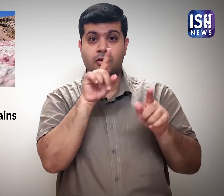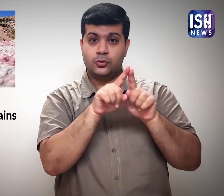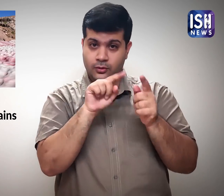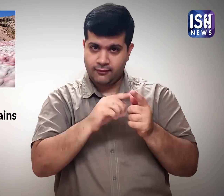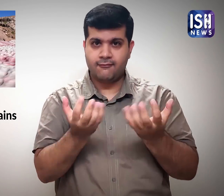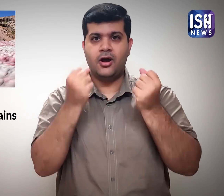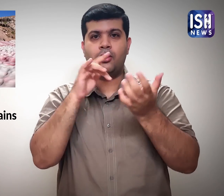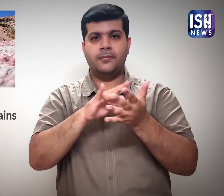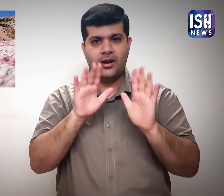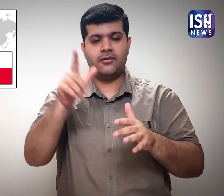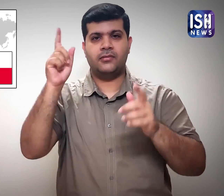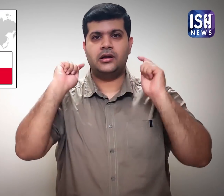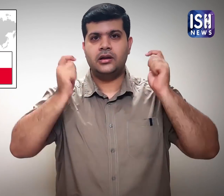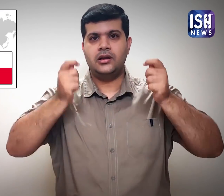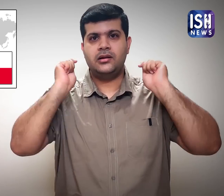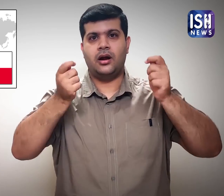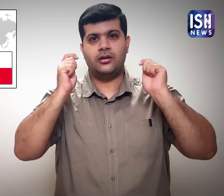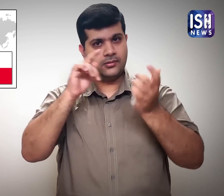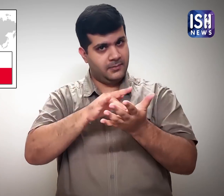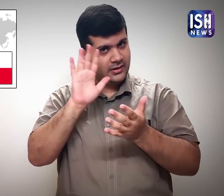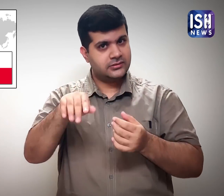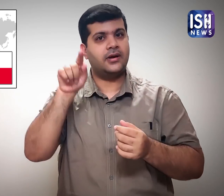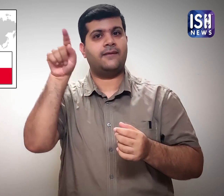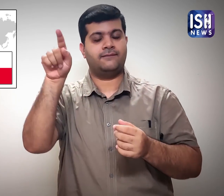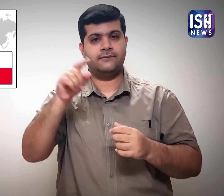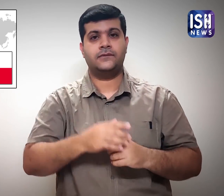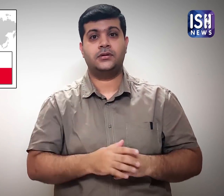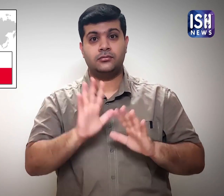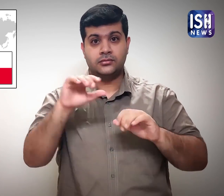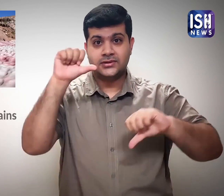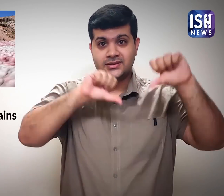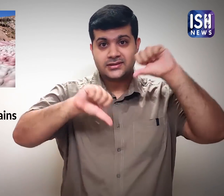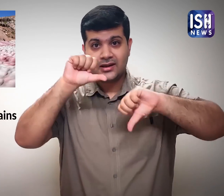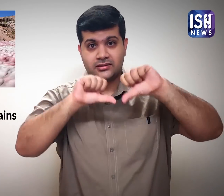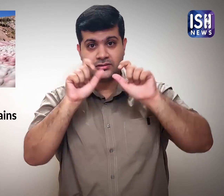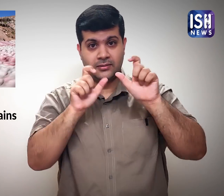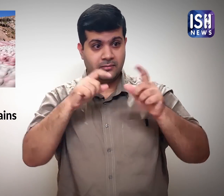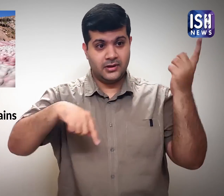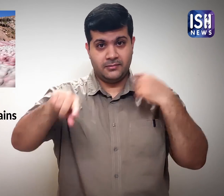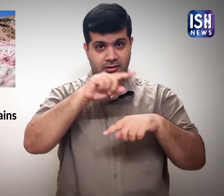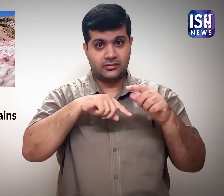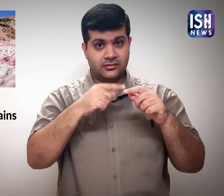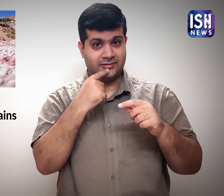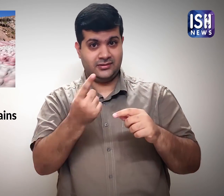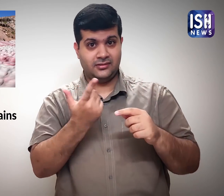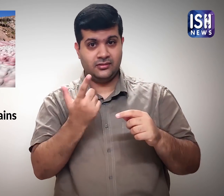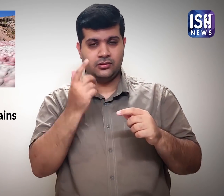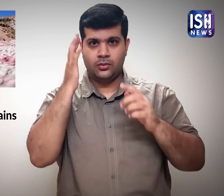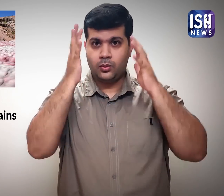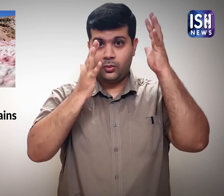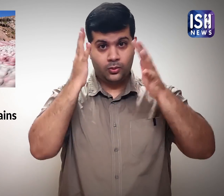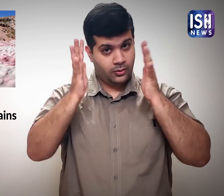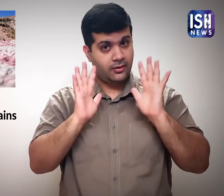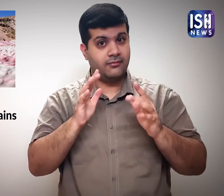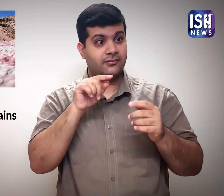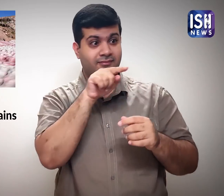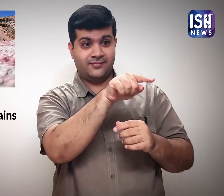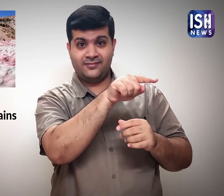Such algae are usually found in Greenland. Scientists have raised concerns over the development